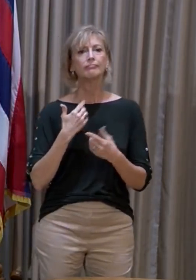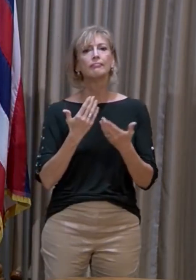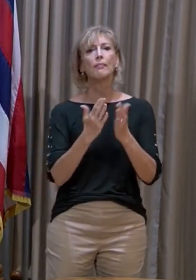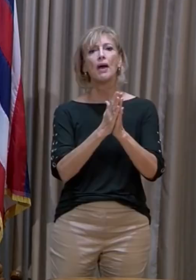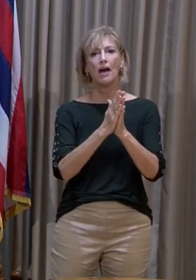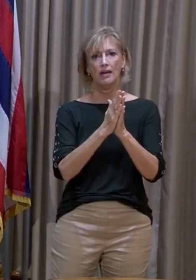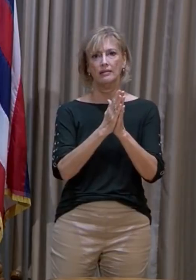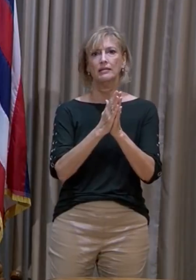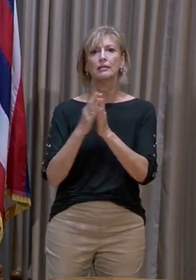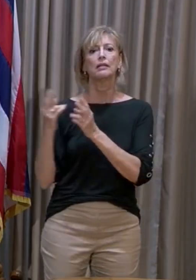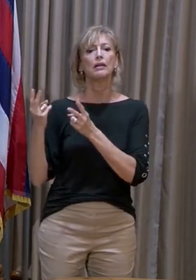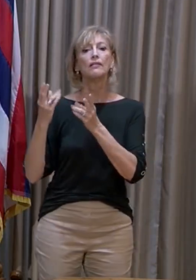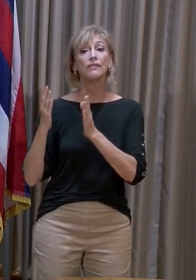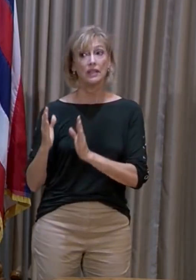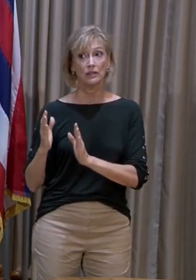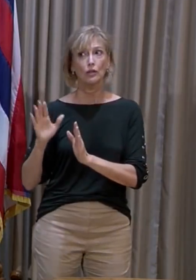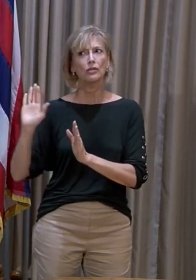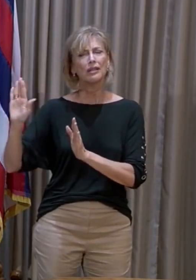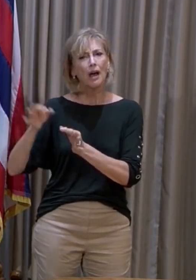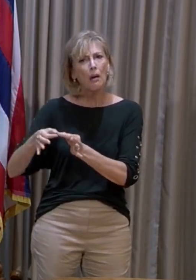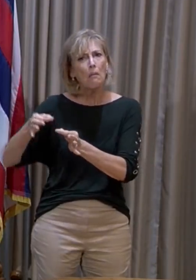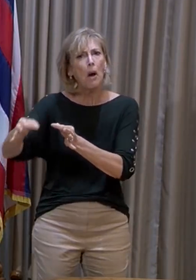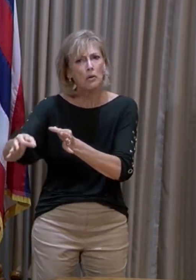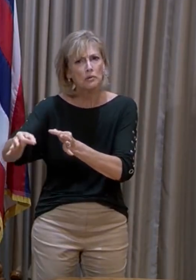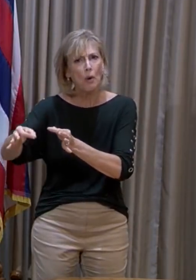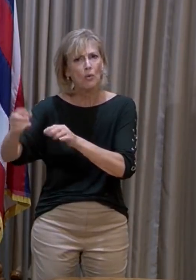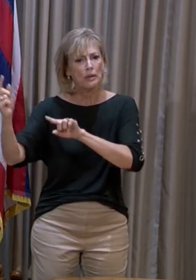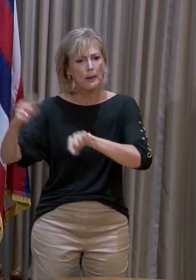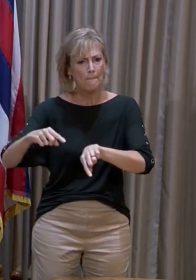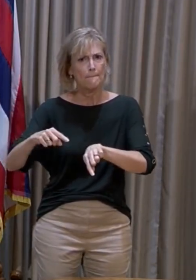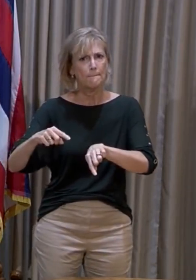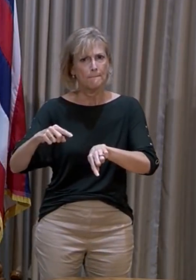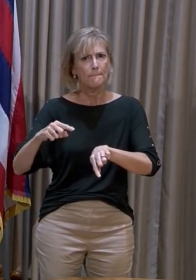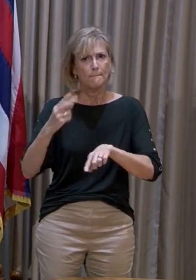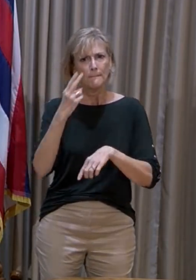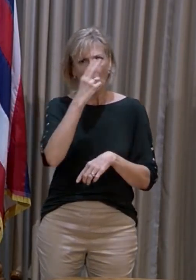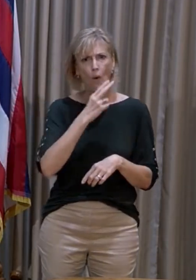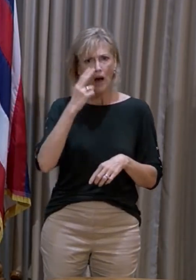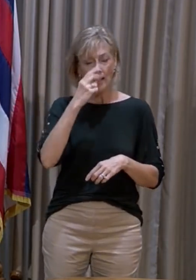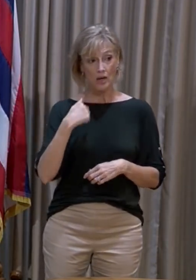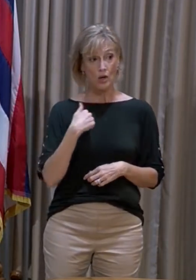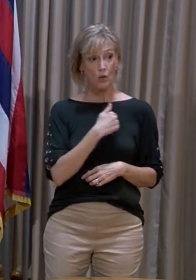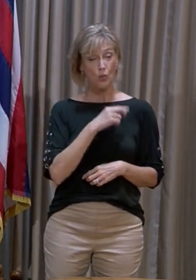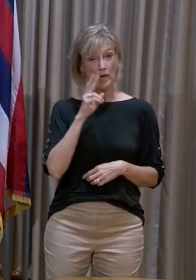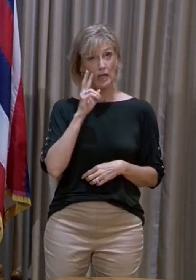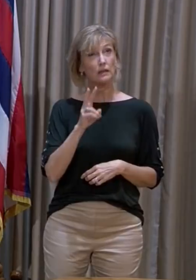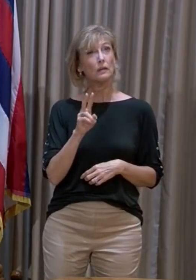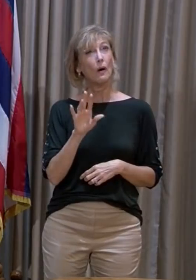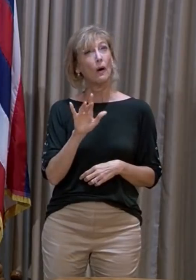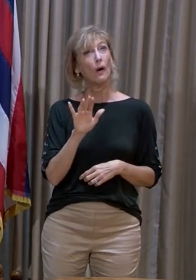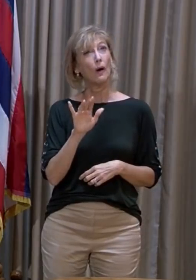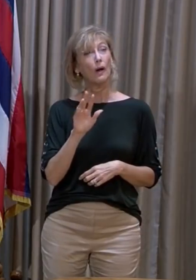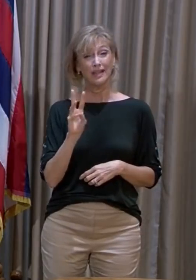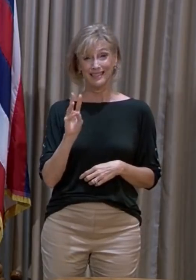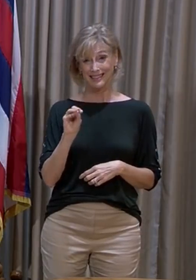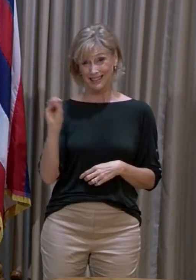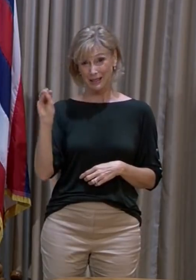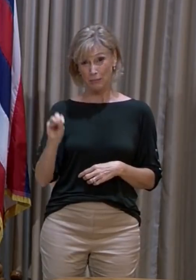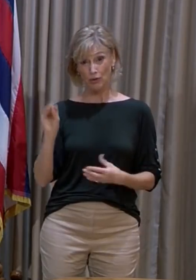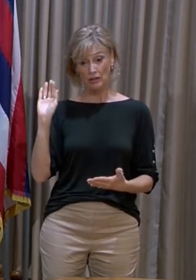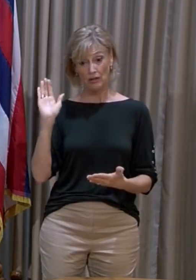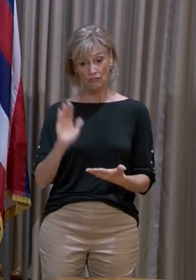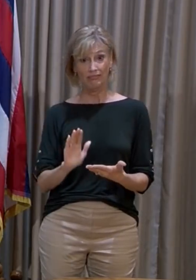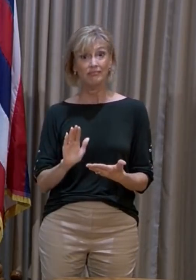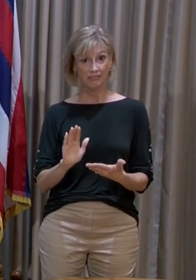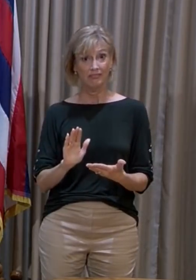for visitors to postpone travel to the islands, we saw a 60% reduction